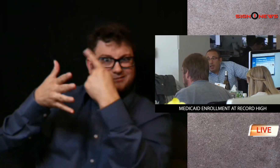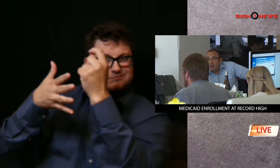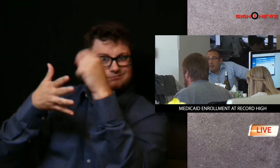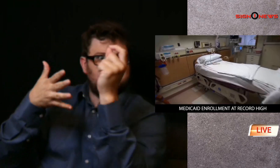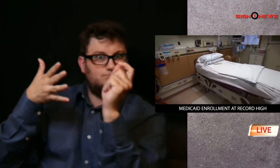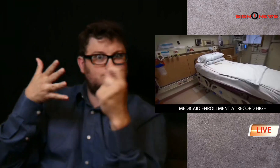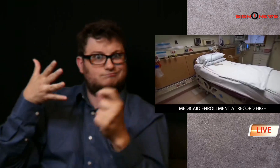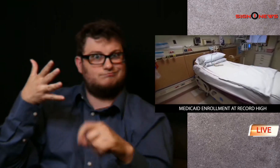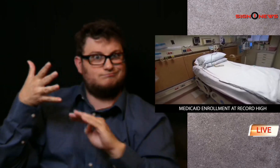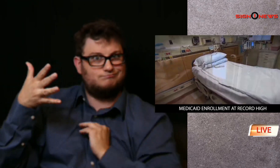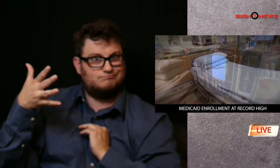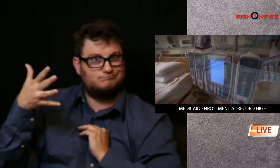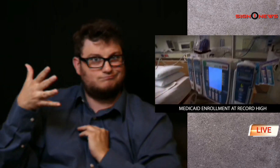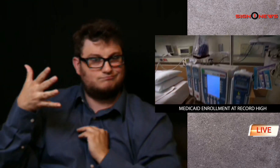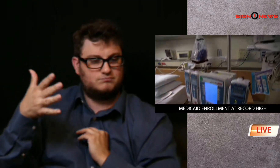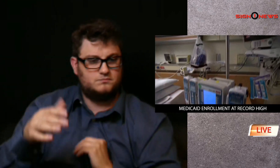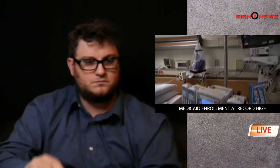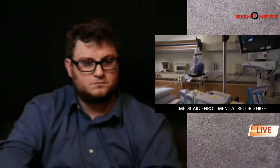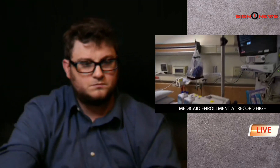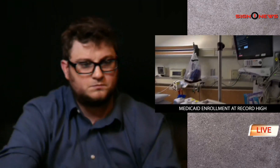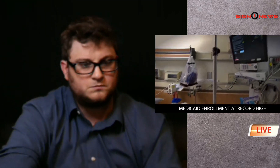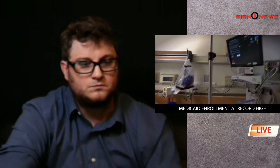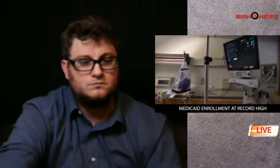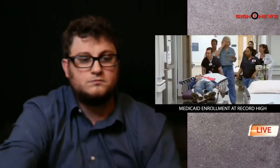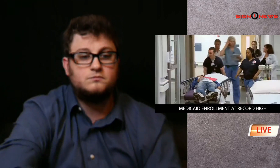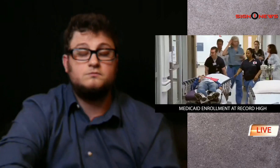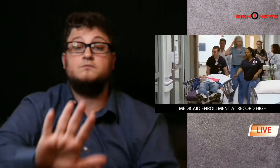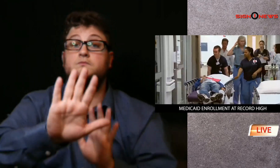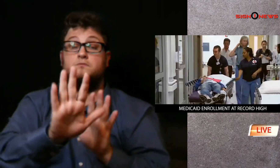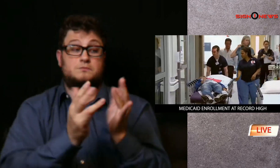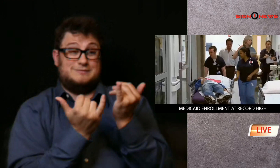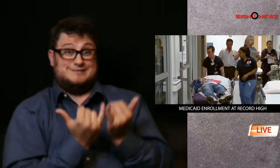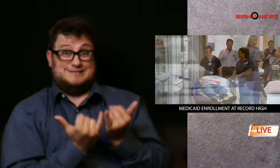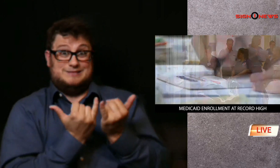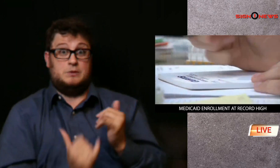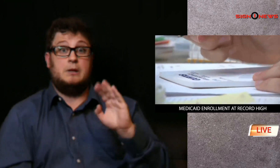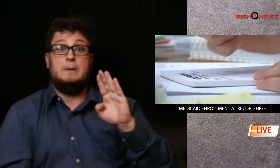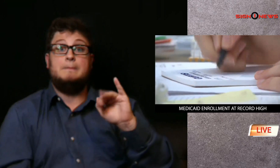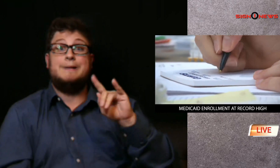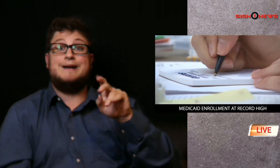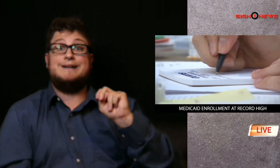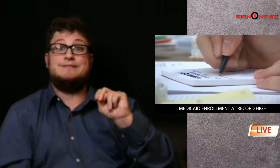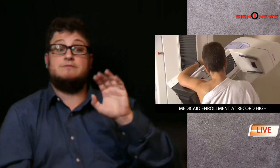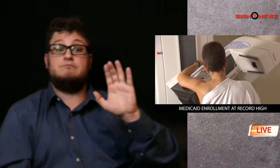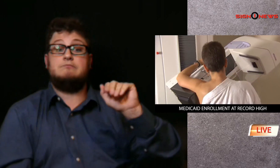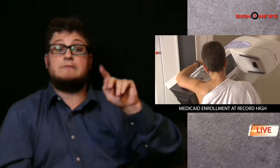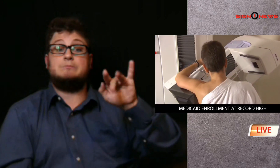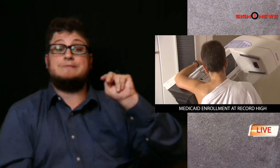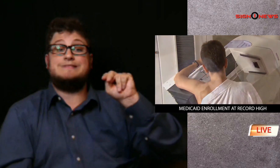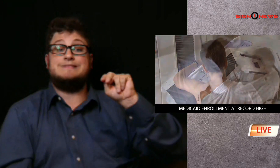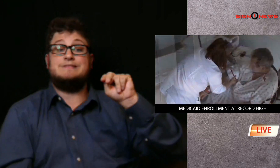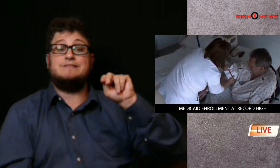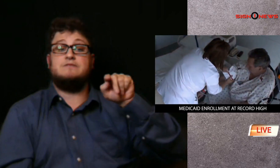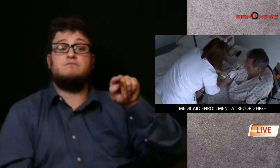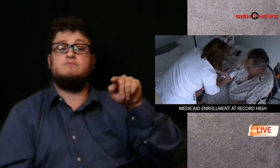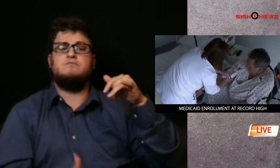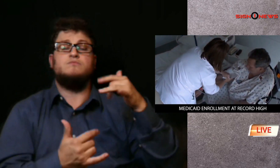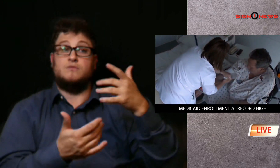the